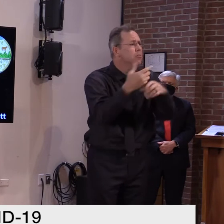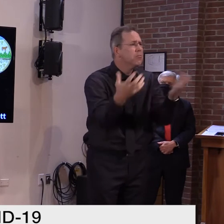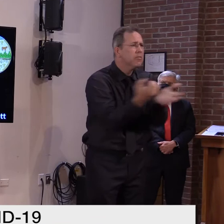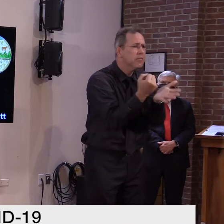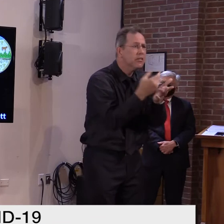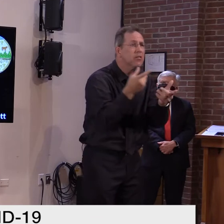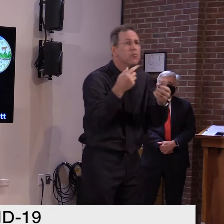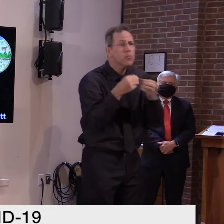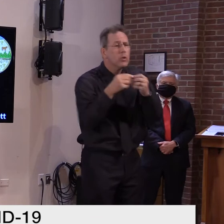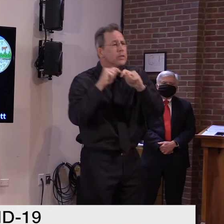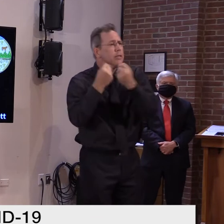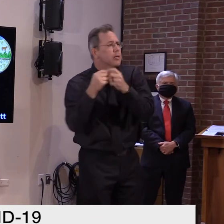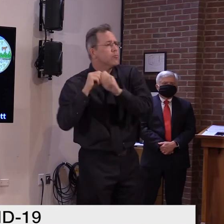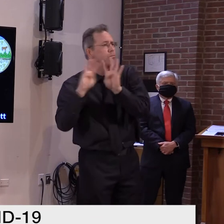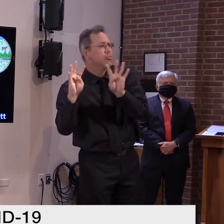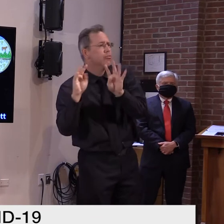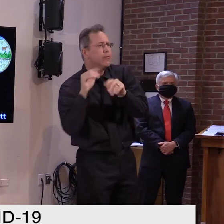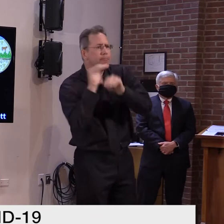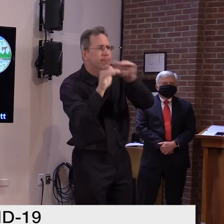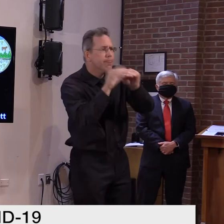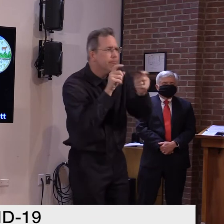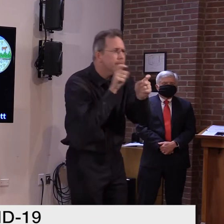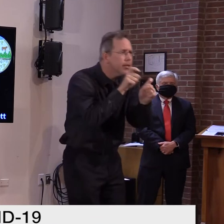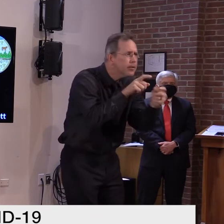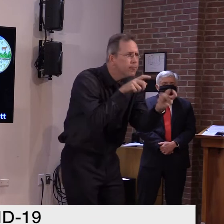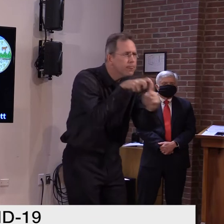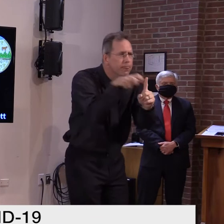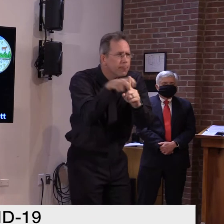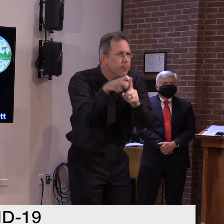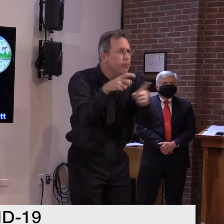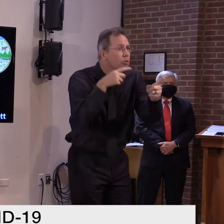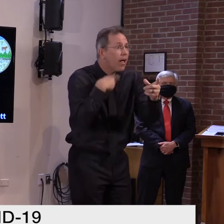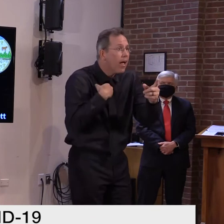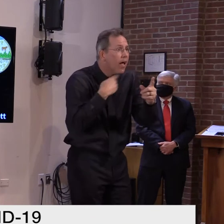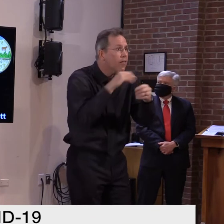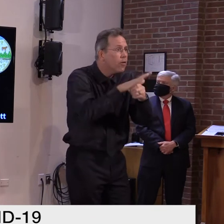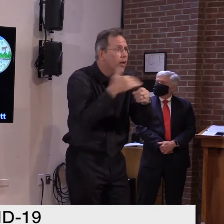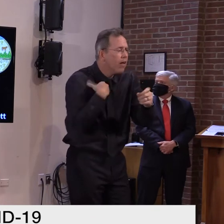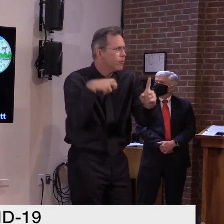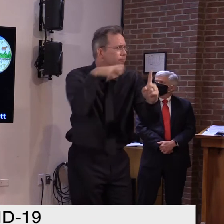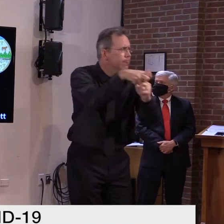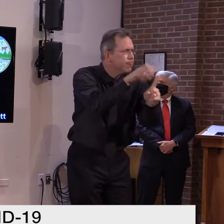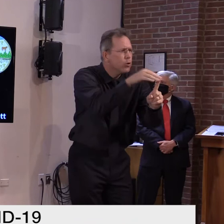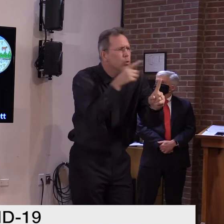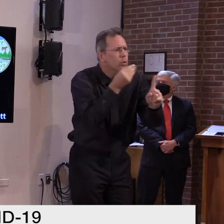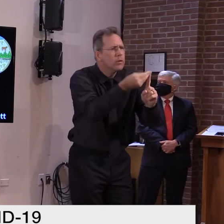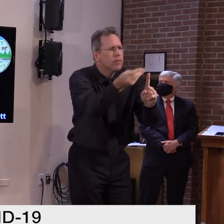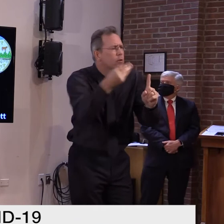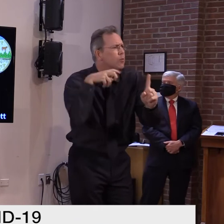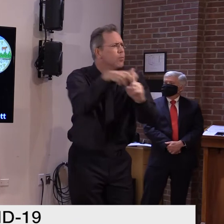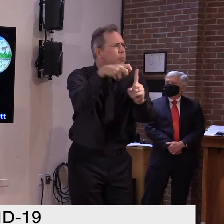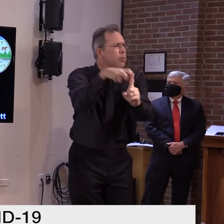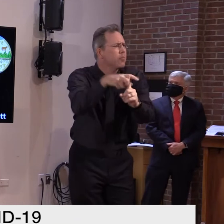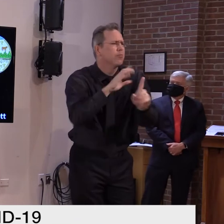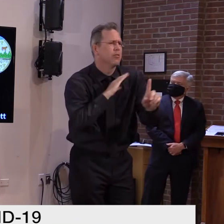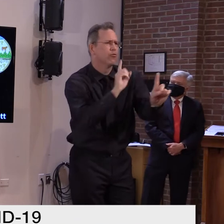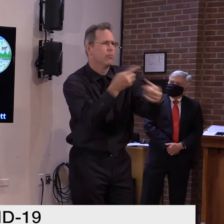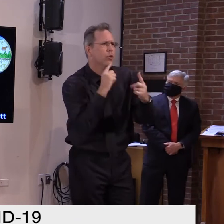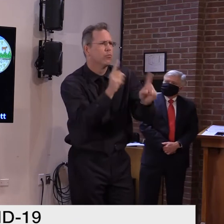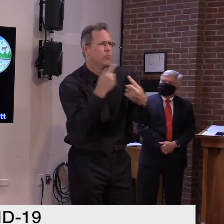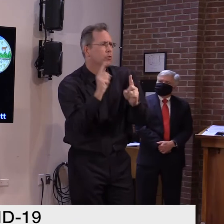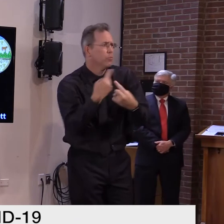hunt this virus down and stop it in its tracks. As I've said before, the good news is